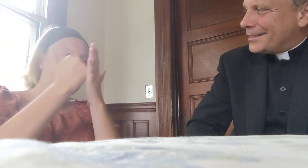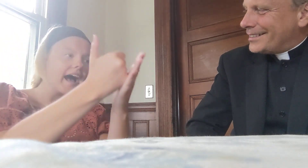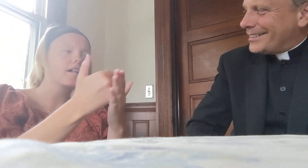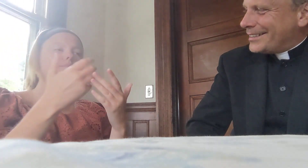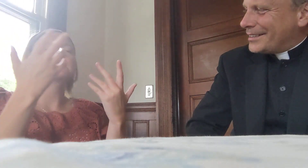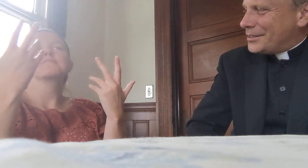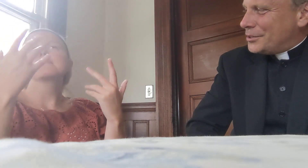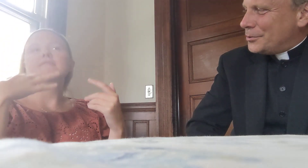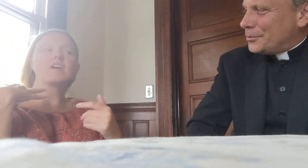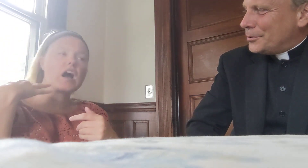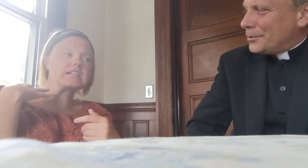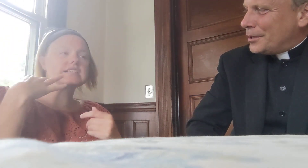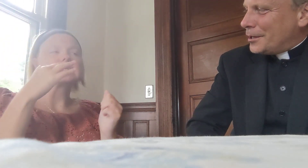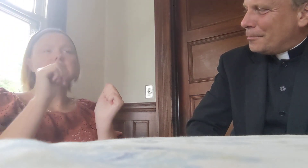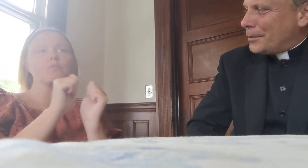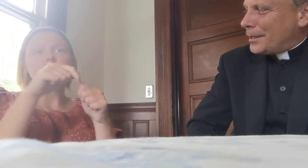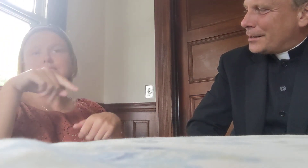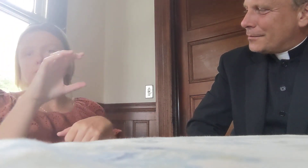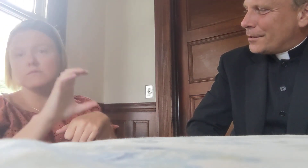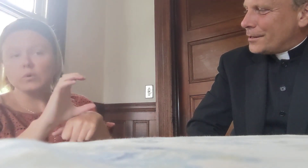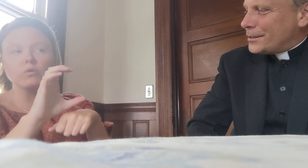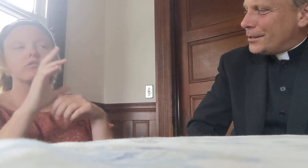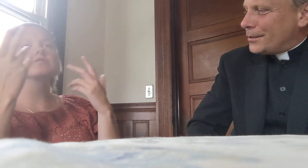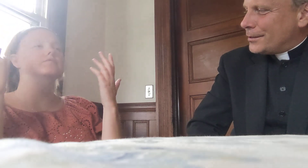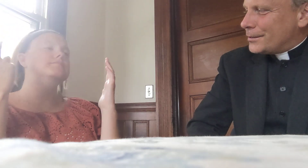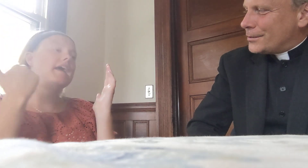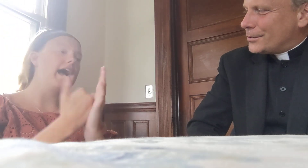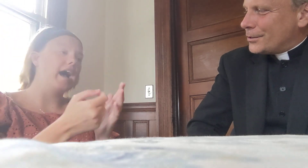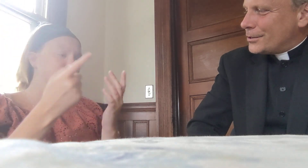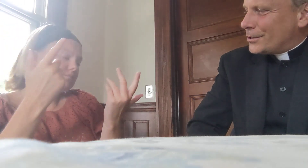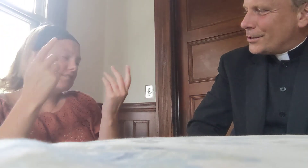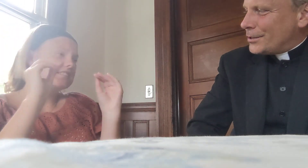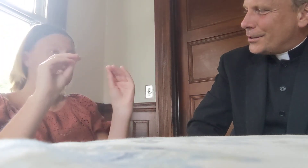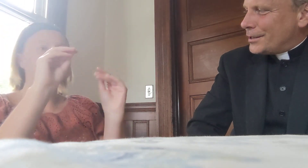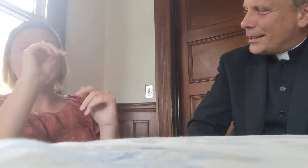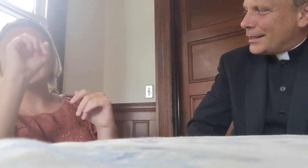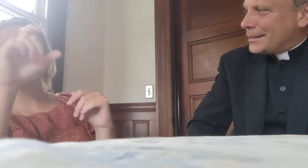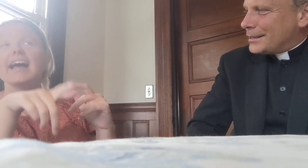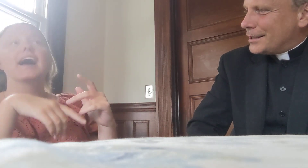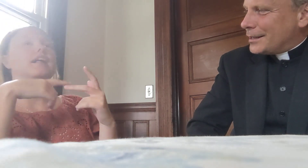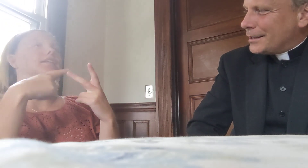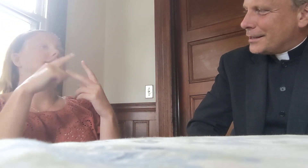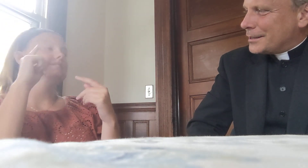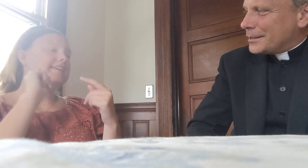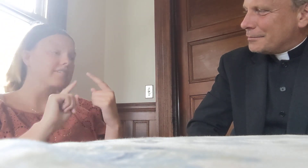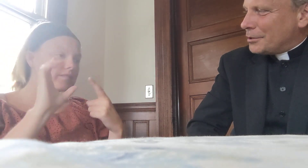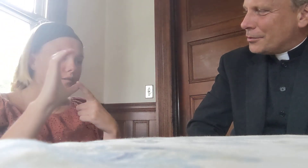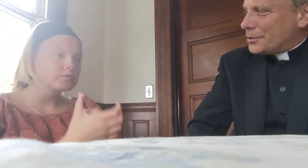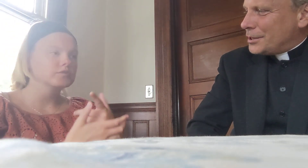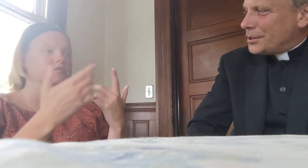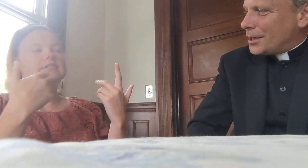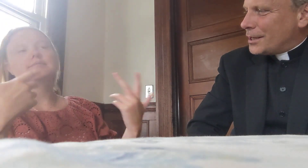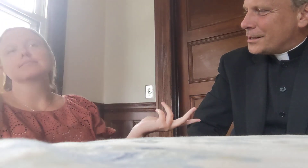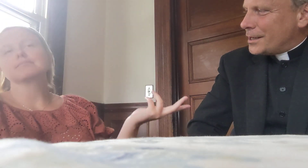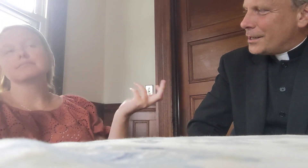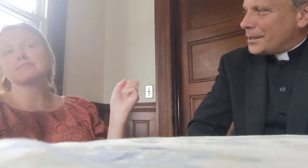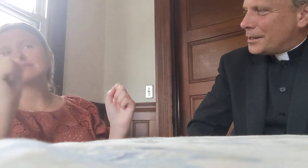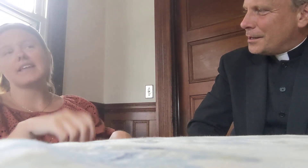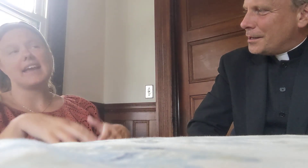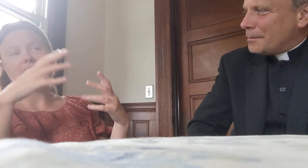continue helping as a volunteer here at this church, and, uh, like to, you know, teach ASL, and